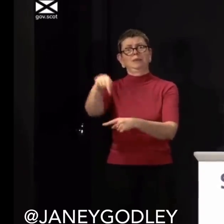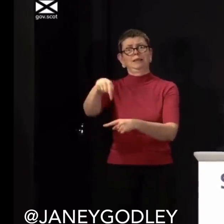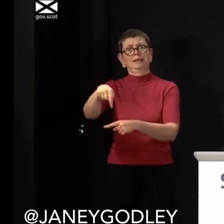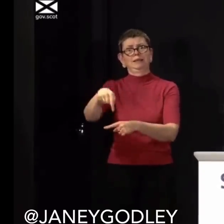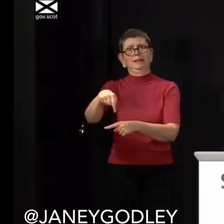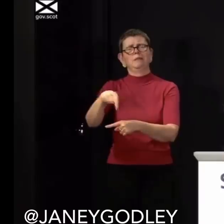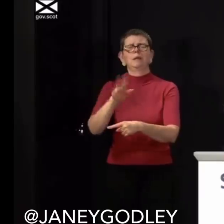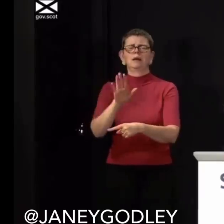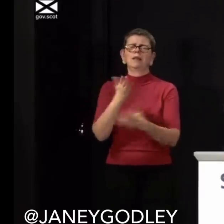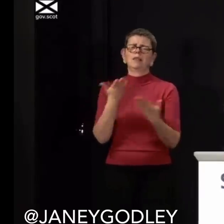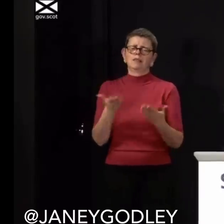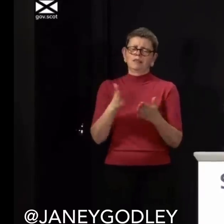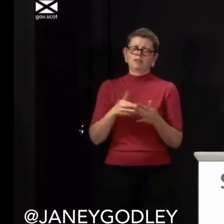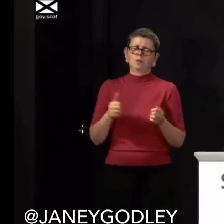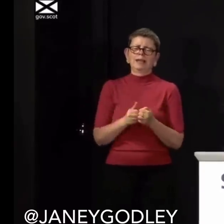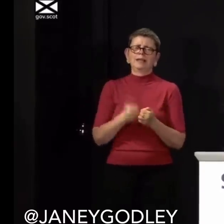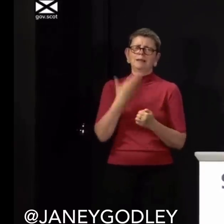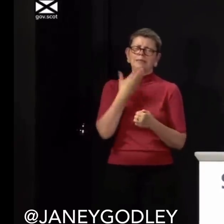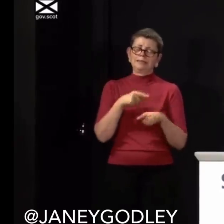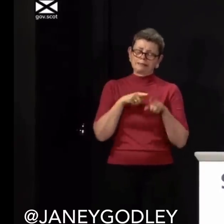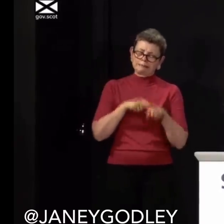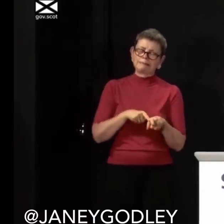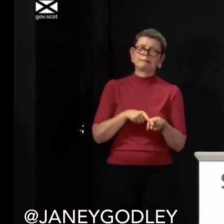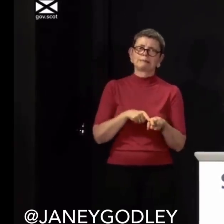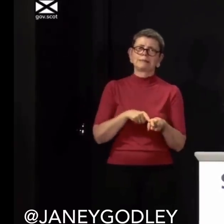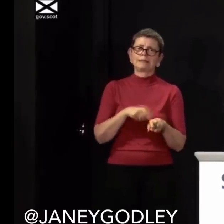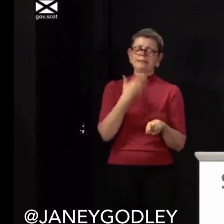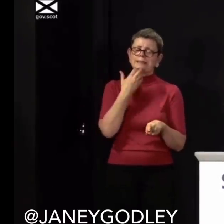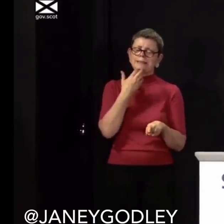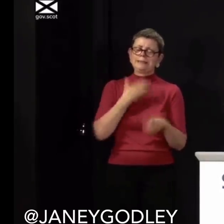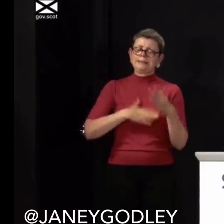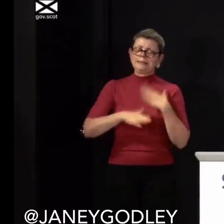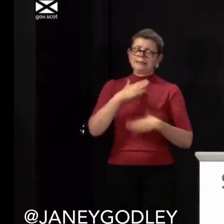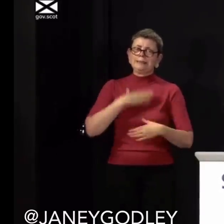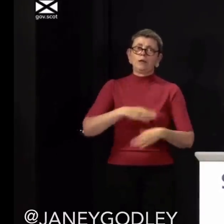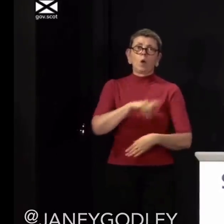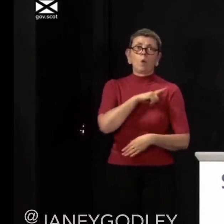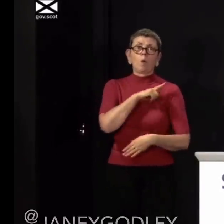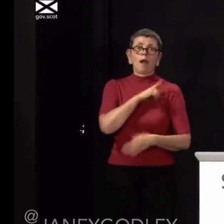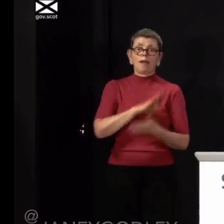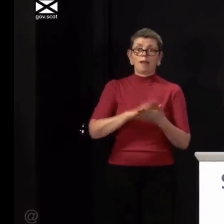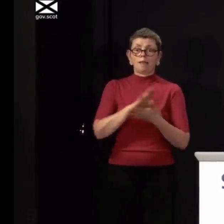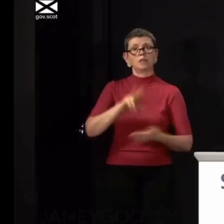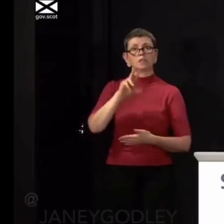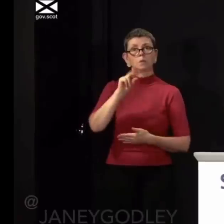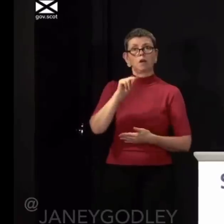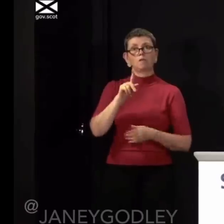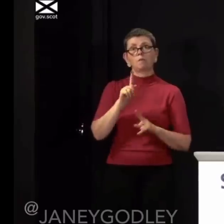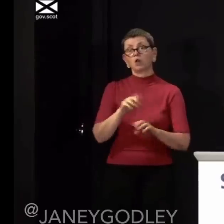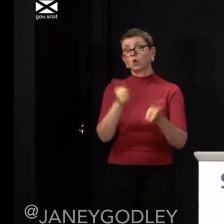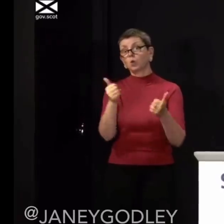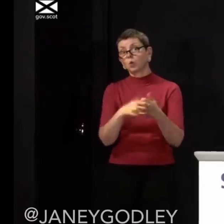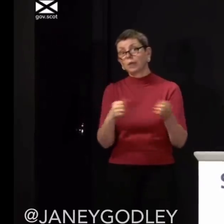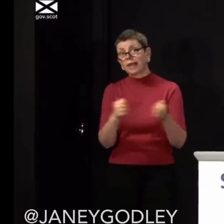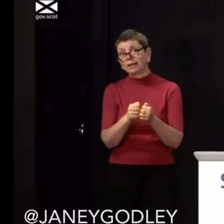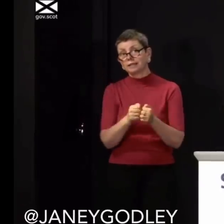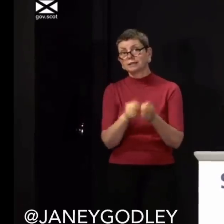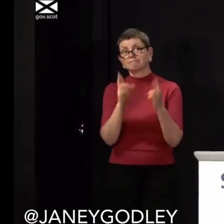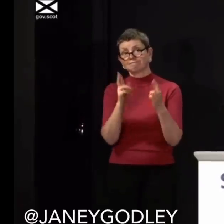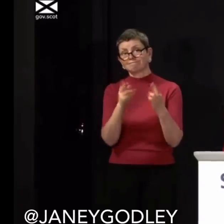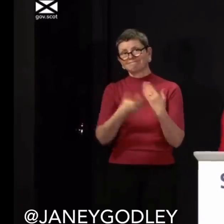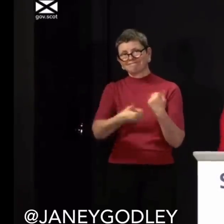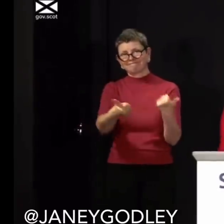that I've heard happens. Anyway, guys, we're heading into the weekend and I just want to thank you. Youse have all been awesome.